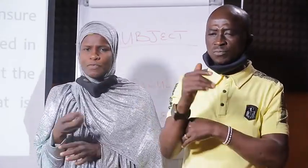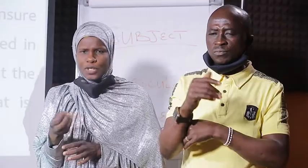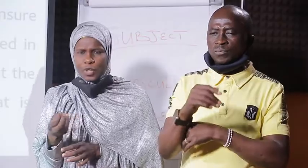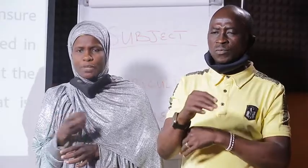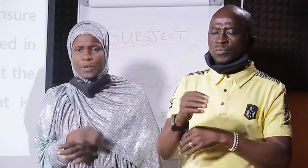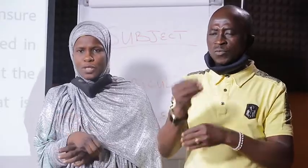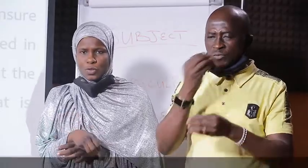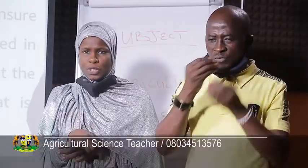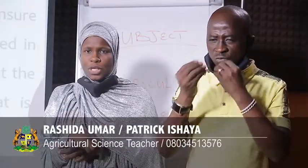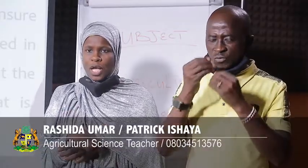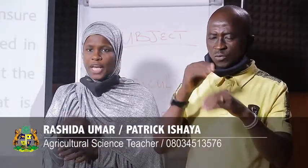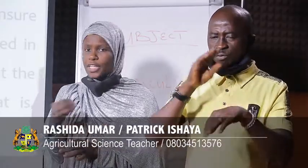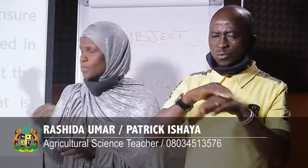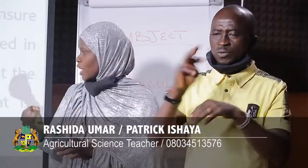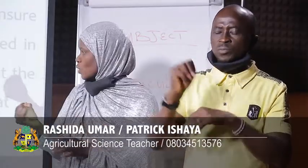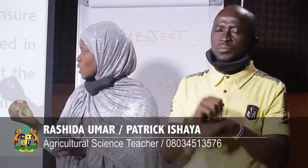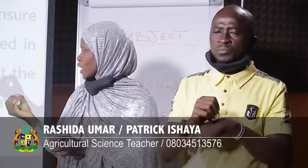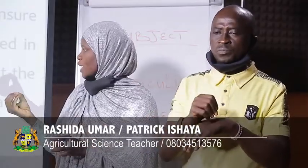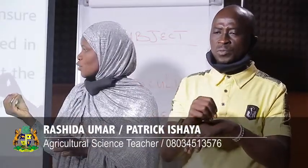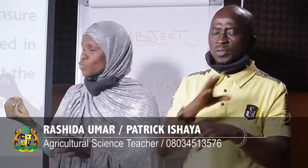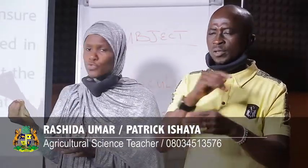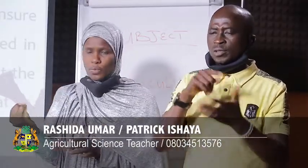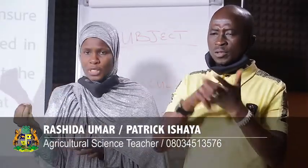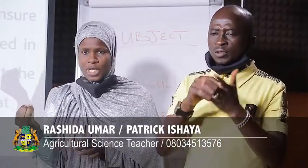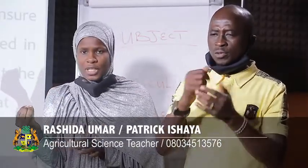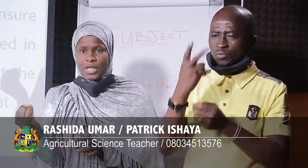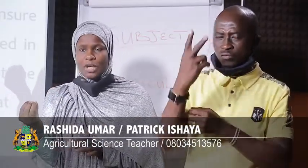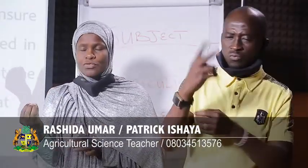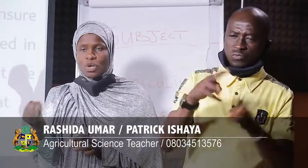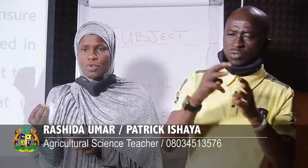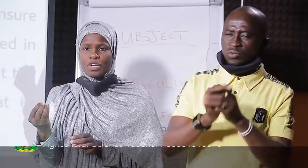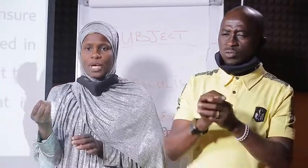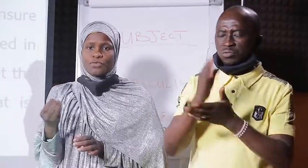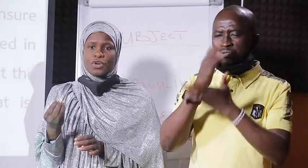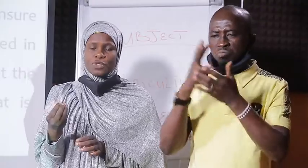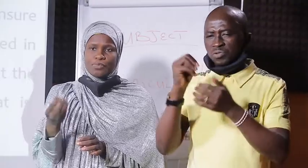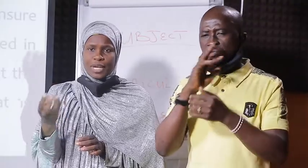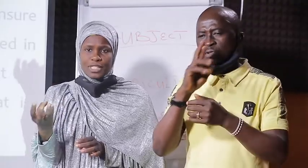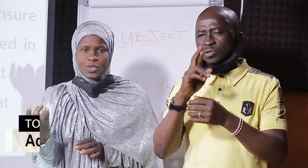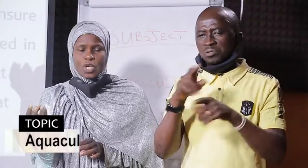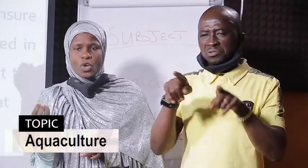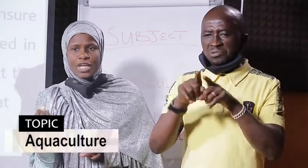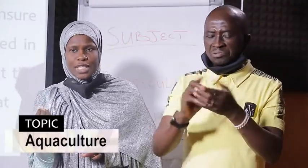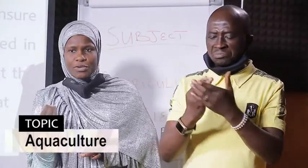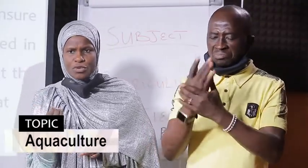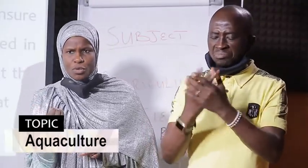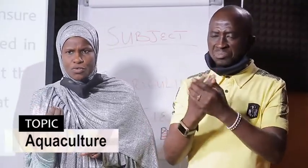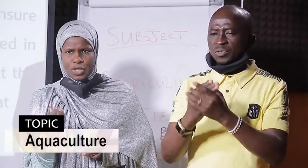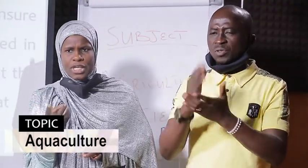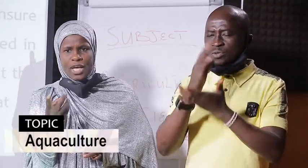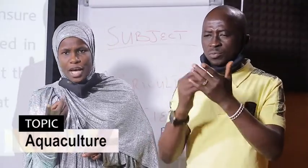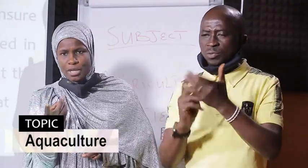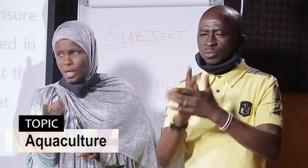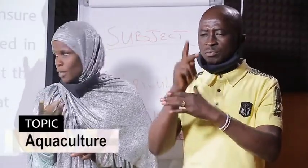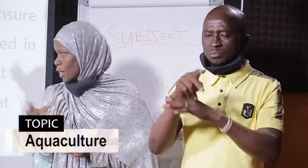what they feed on the planktons and these planktons they are in two forms they are some of them are in forms of plants while others are in form